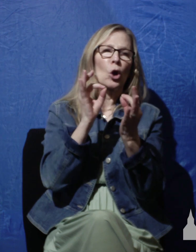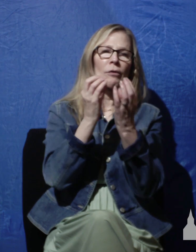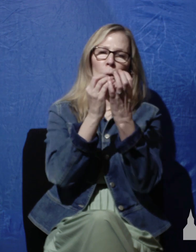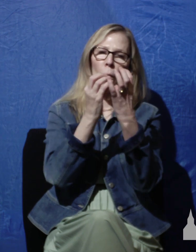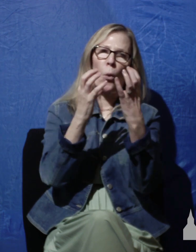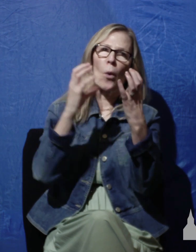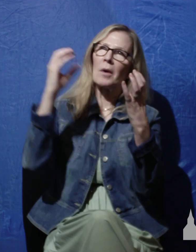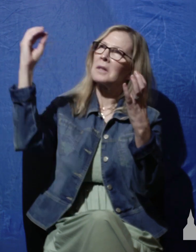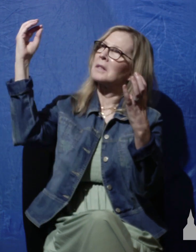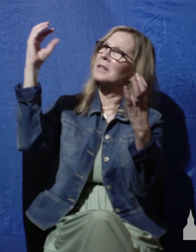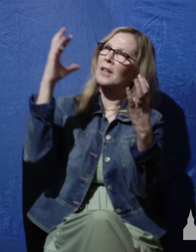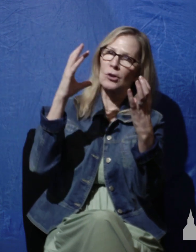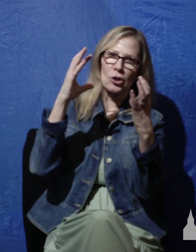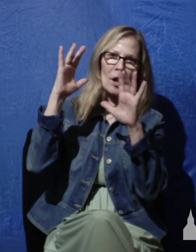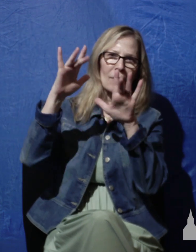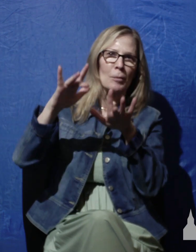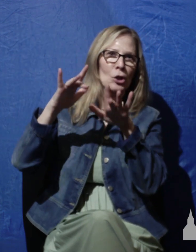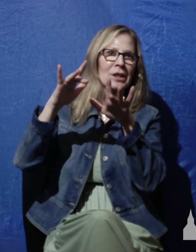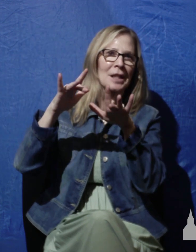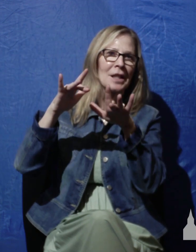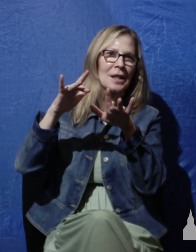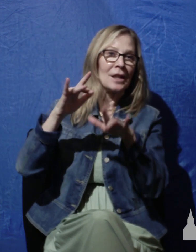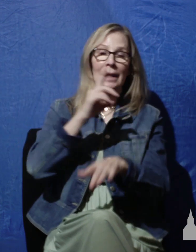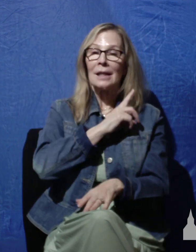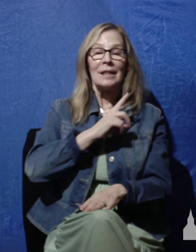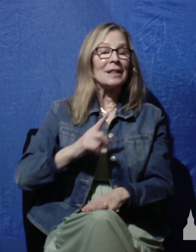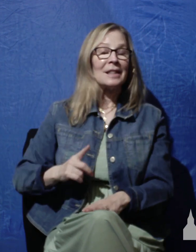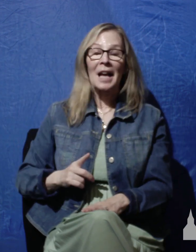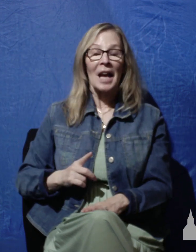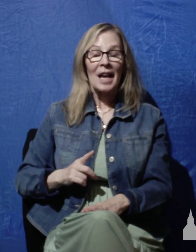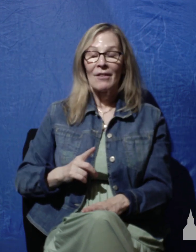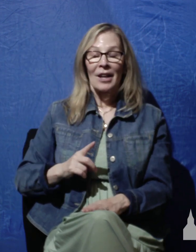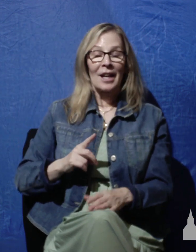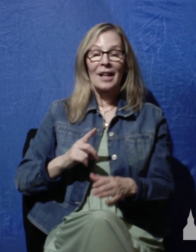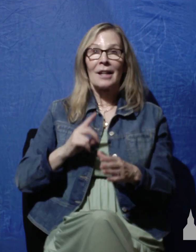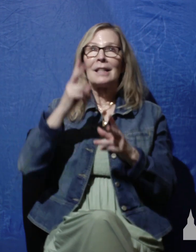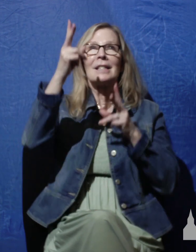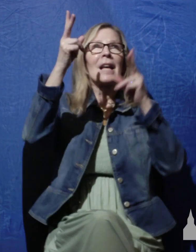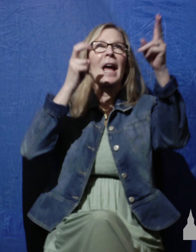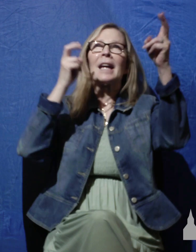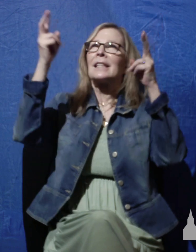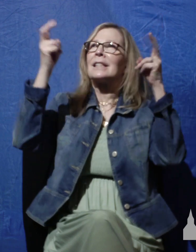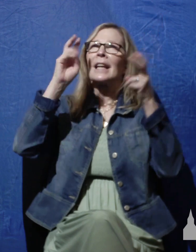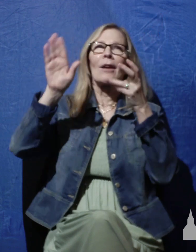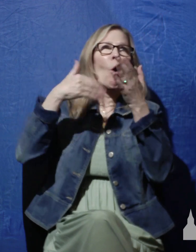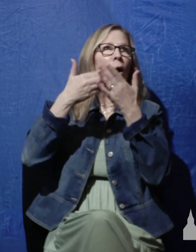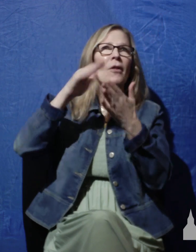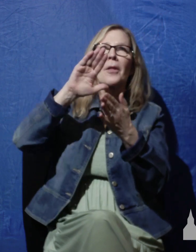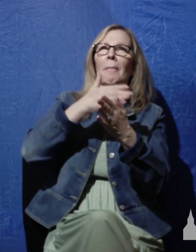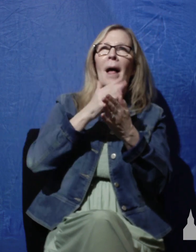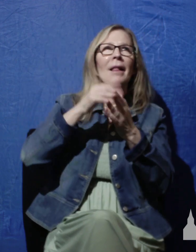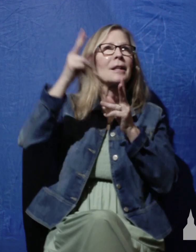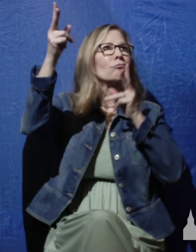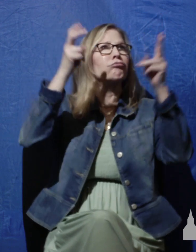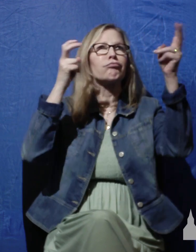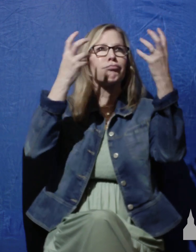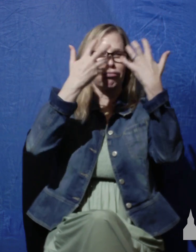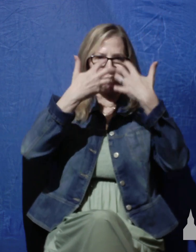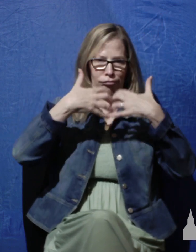sunshine of mercy. David awakens all the melodies of heaven and earth in honor of the one, only